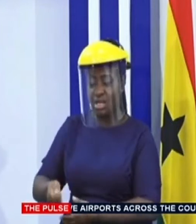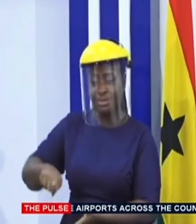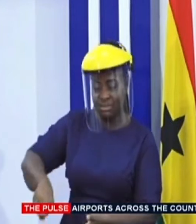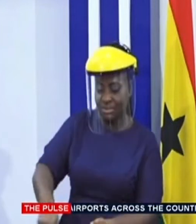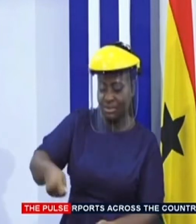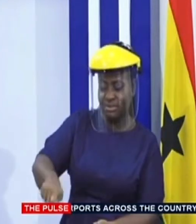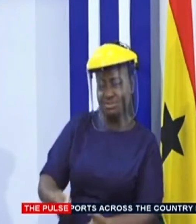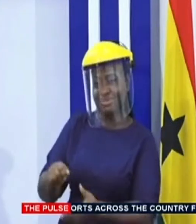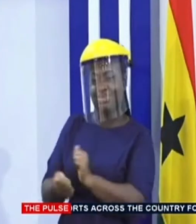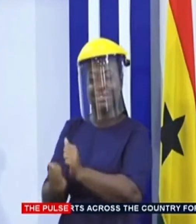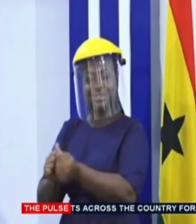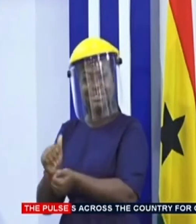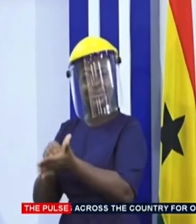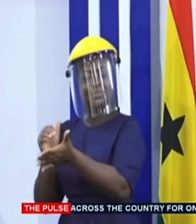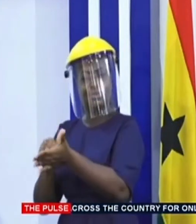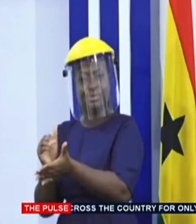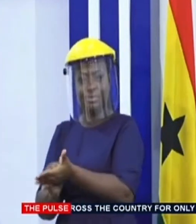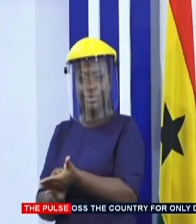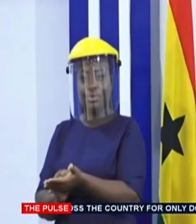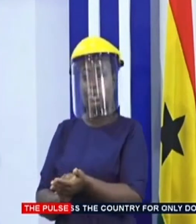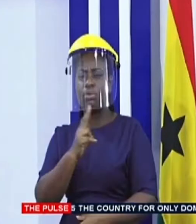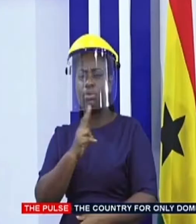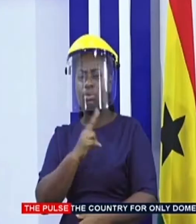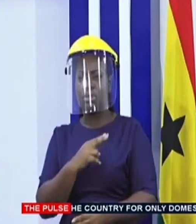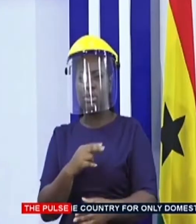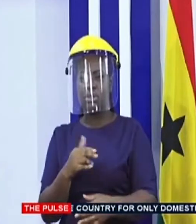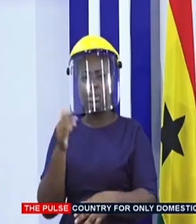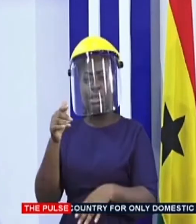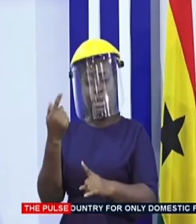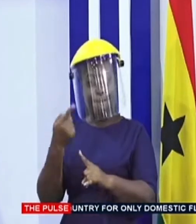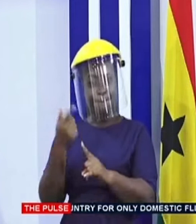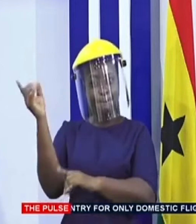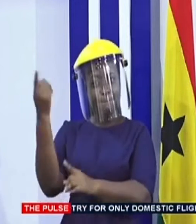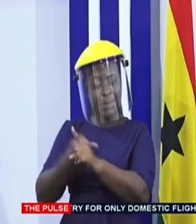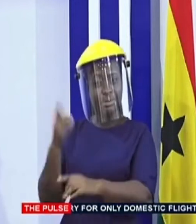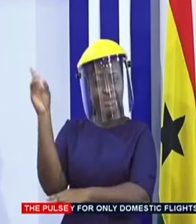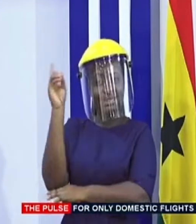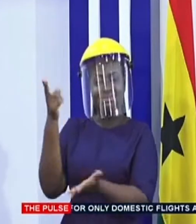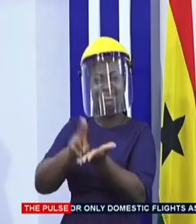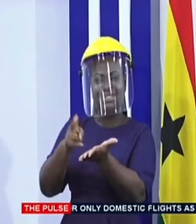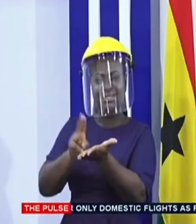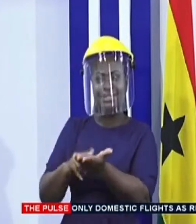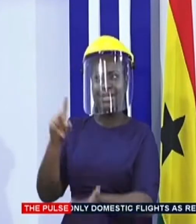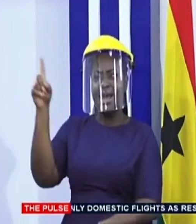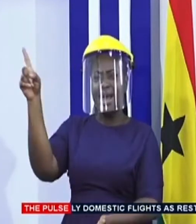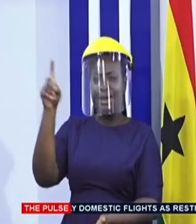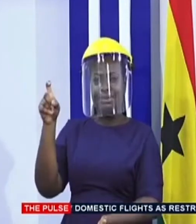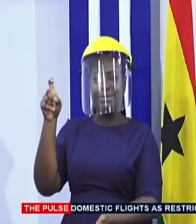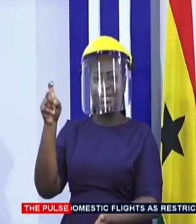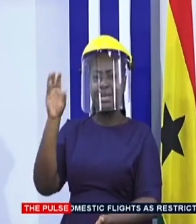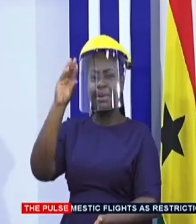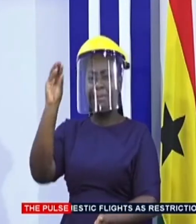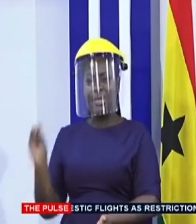frequently, always leaving these items in separate order. Registered 100 percent occupancy.